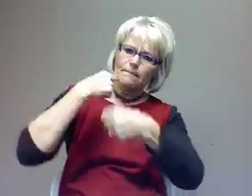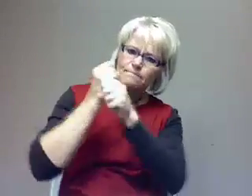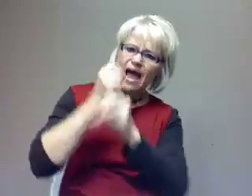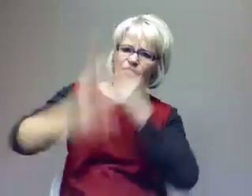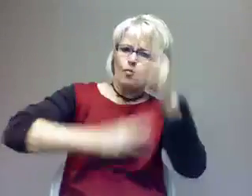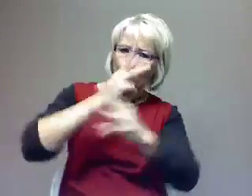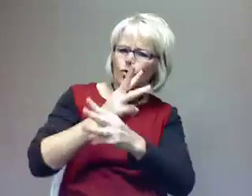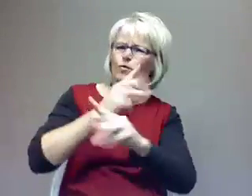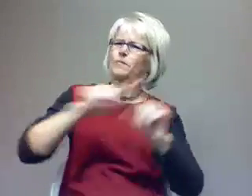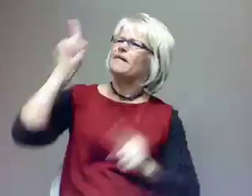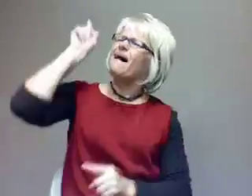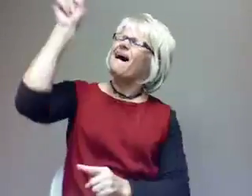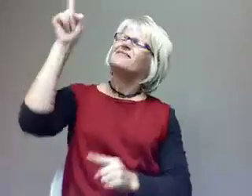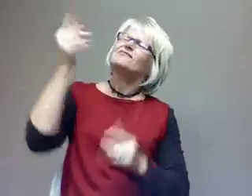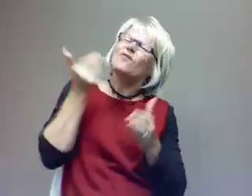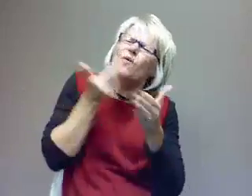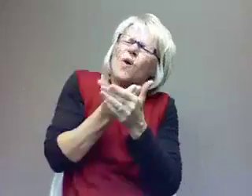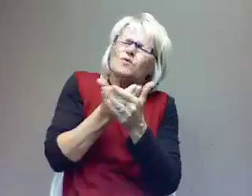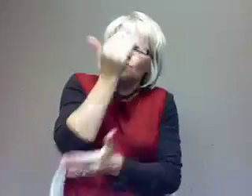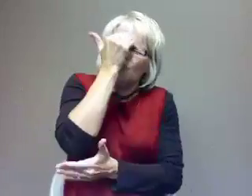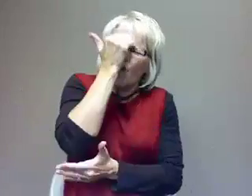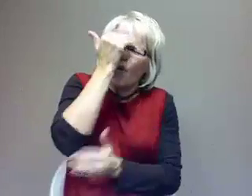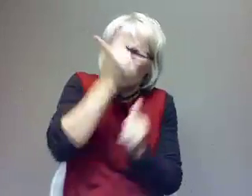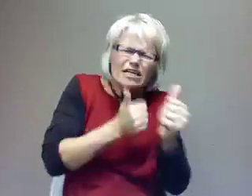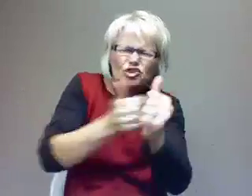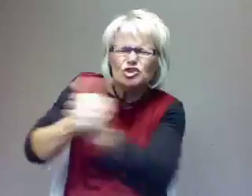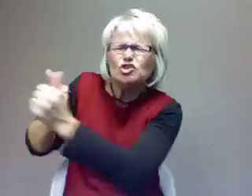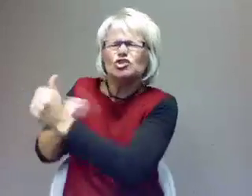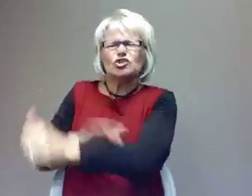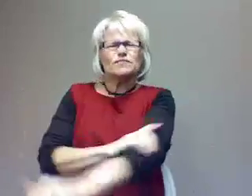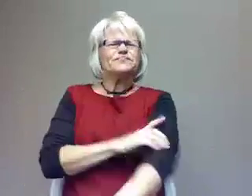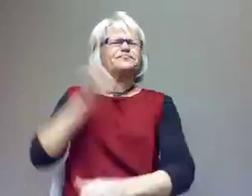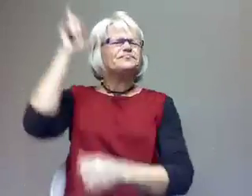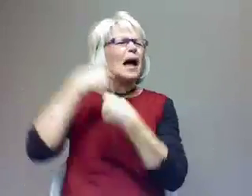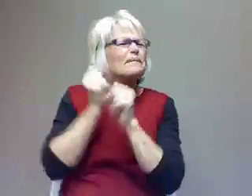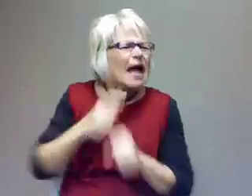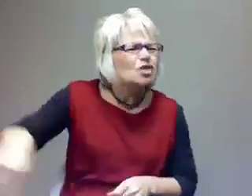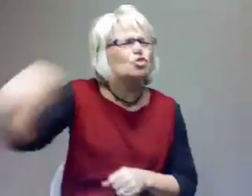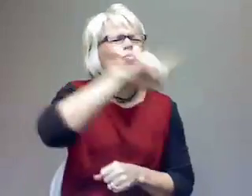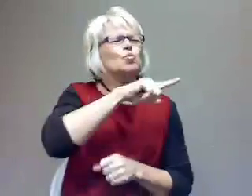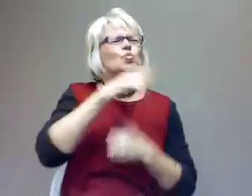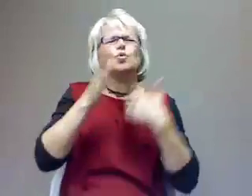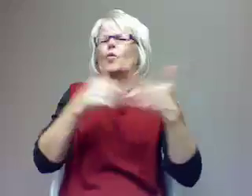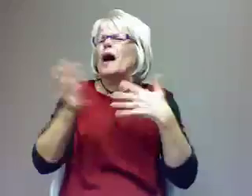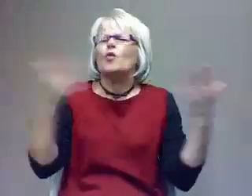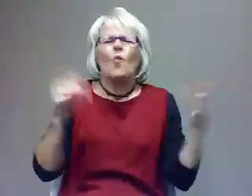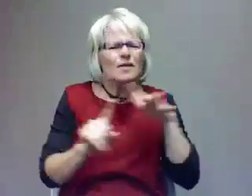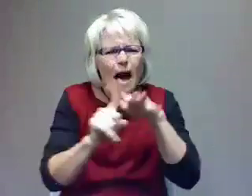with all the circumstances of every one of your lives. And I promise you, no matter what comes in this lifetime, no matter how difficult